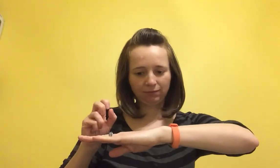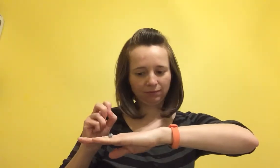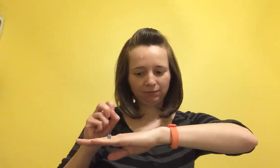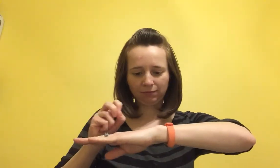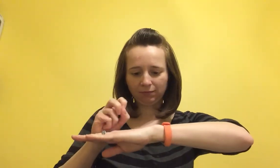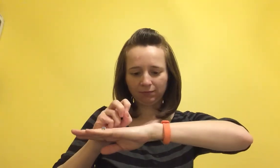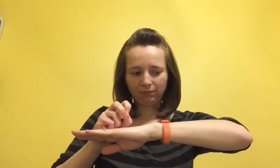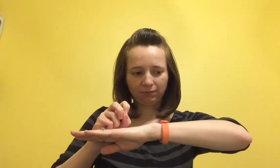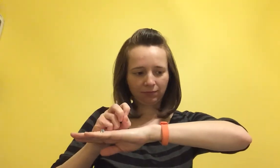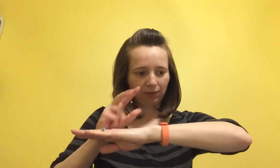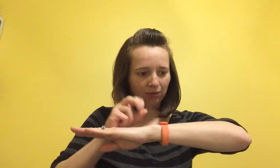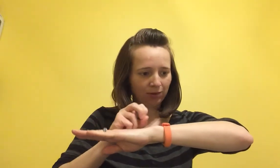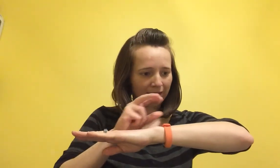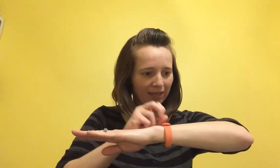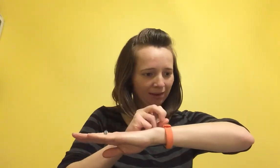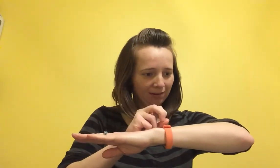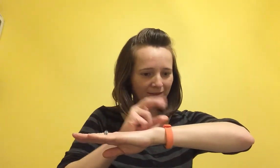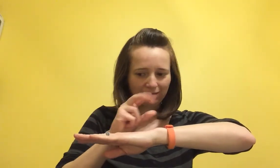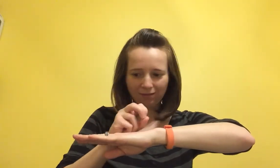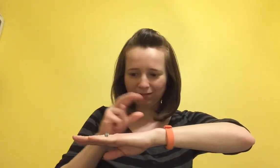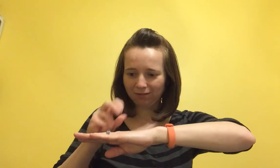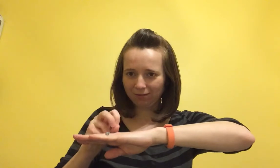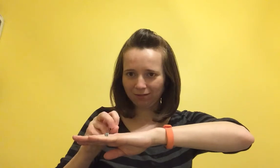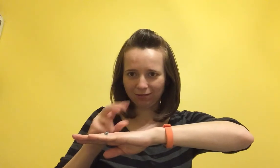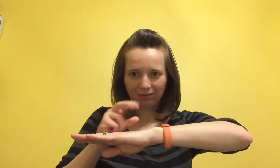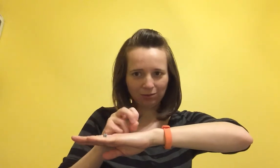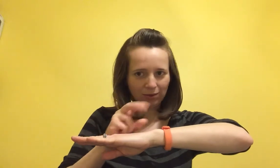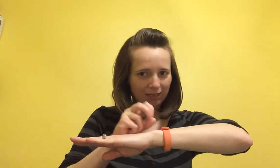beetle cricket cricket